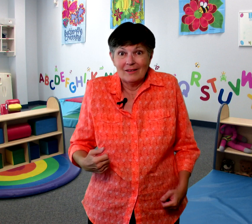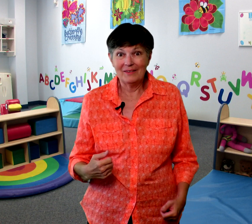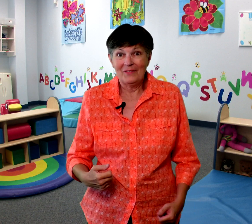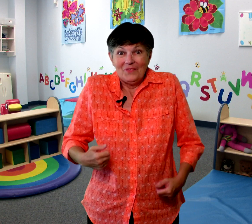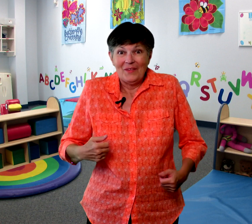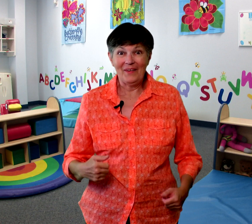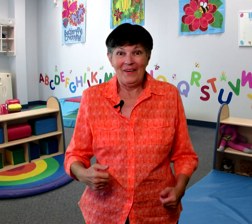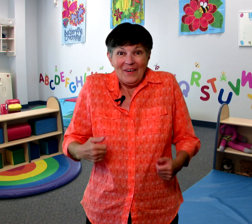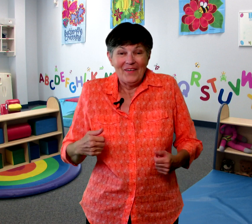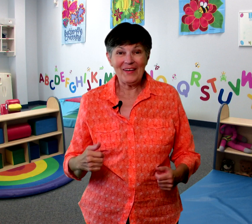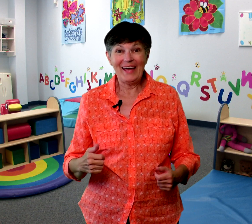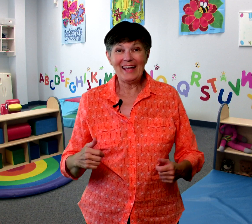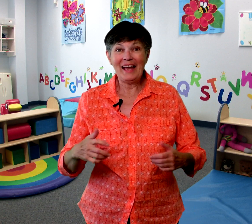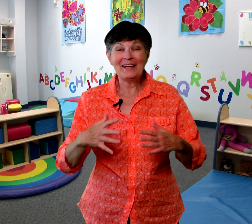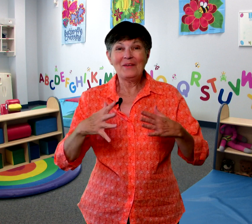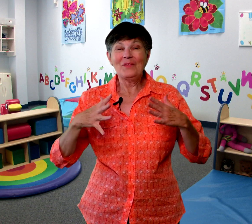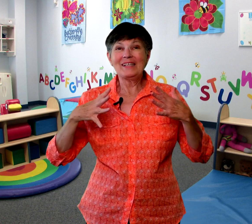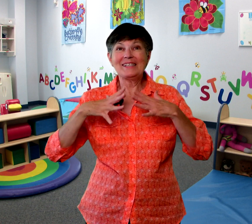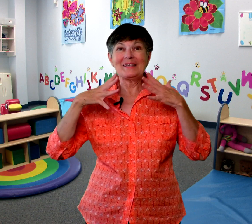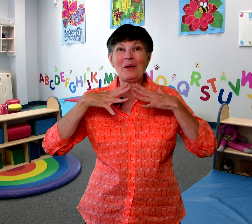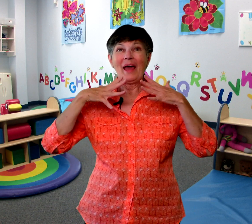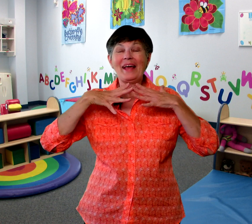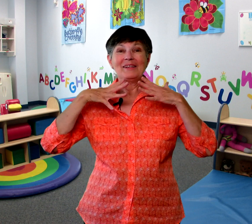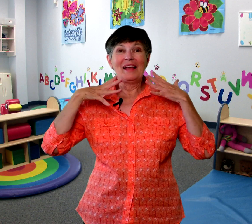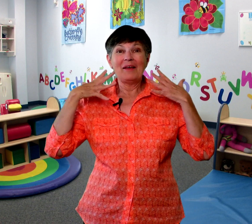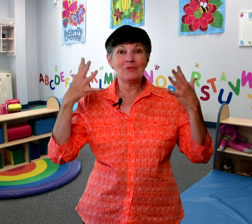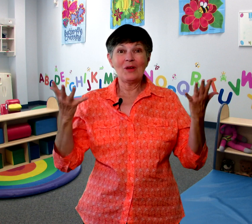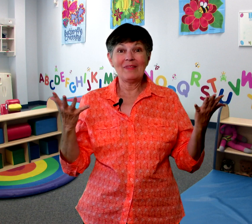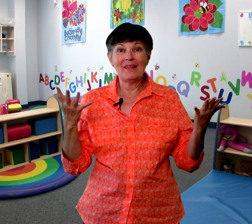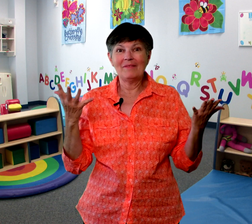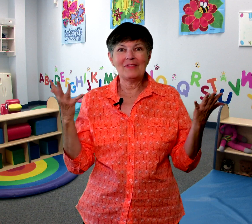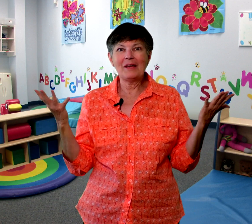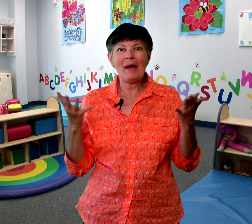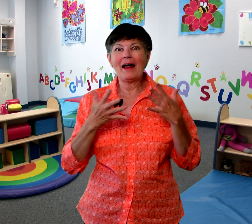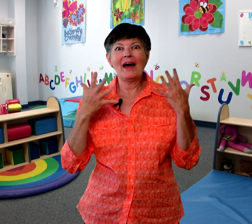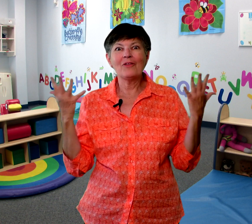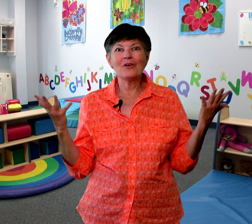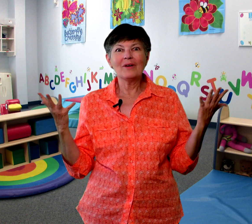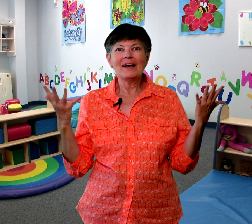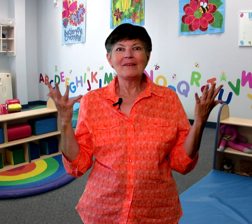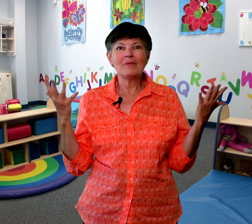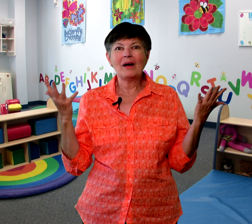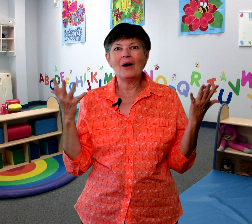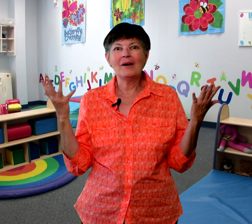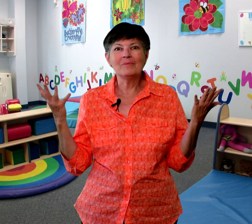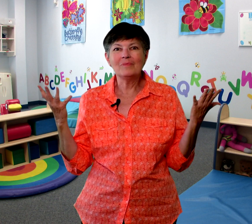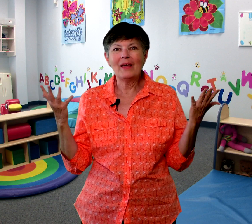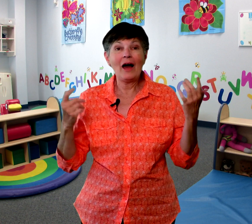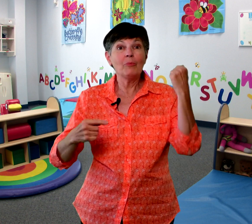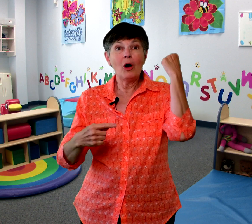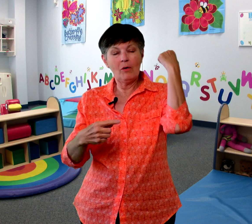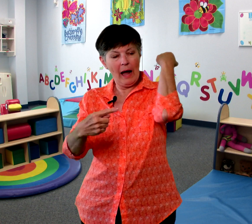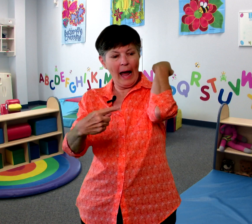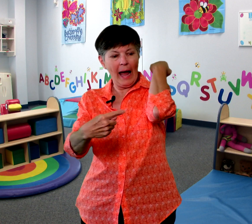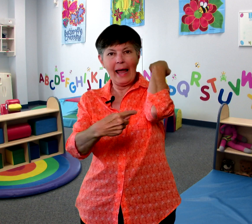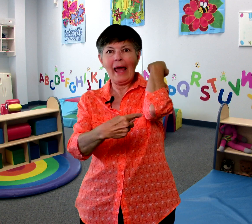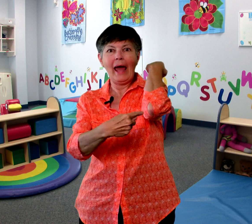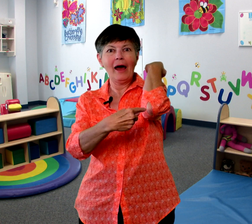okay and just you can think about other um elbow I have